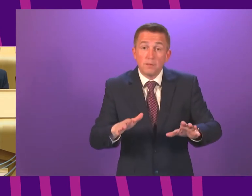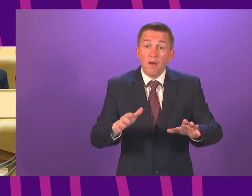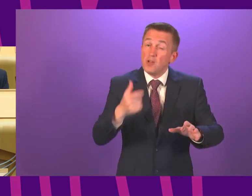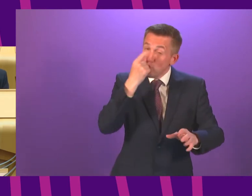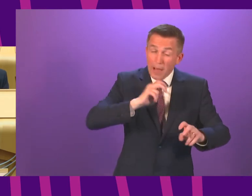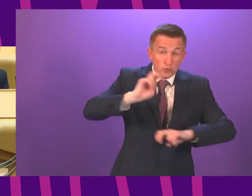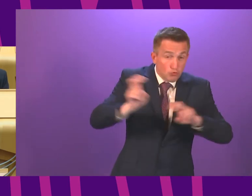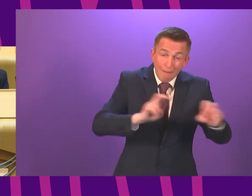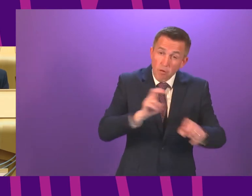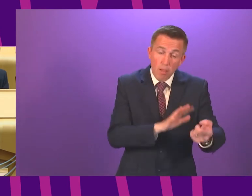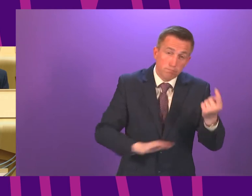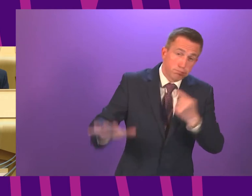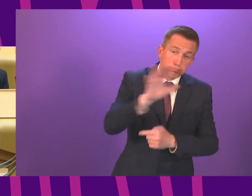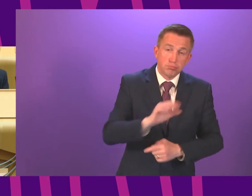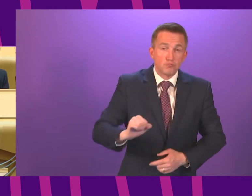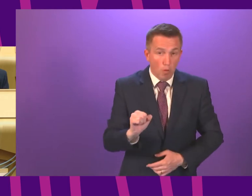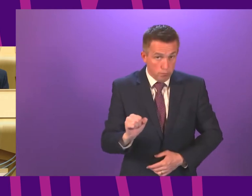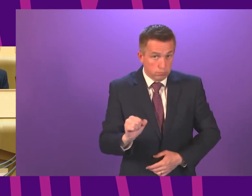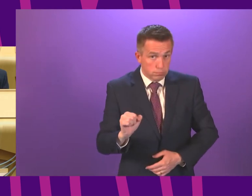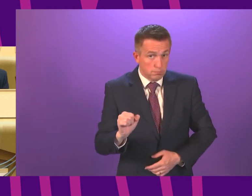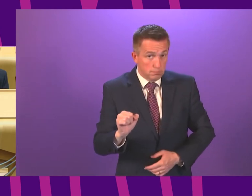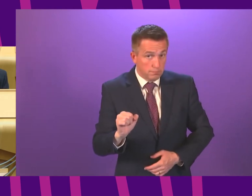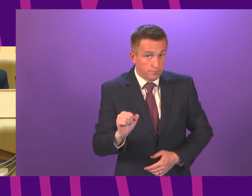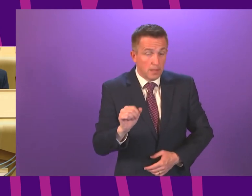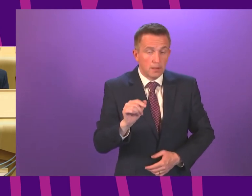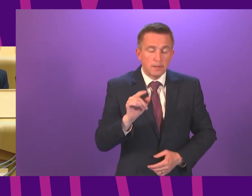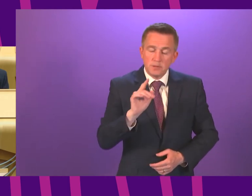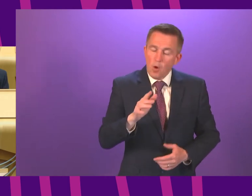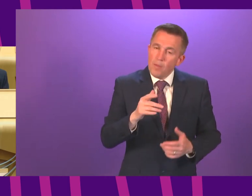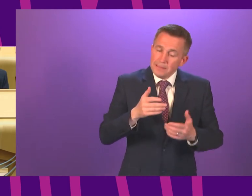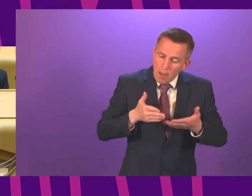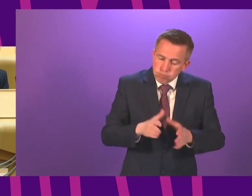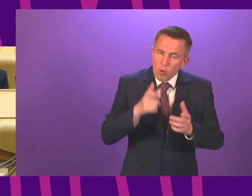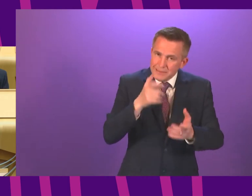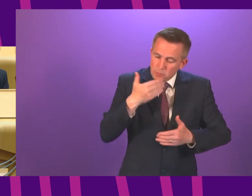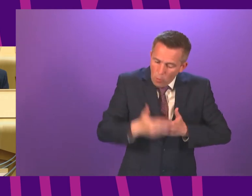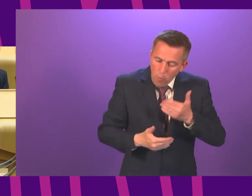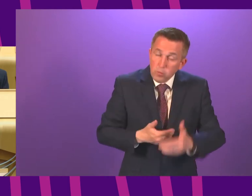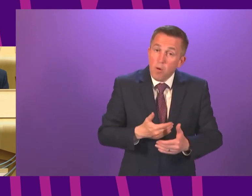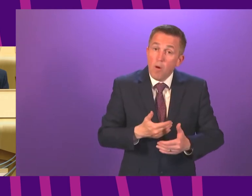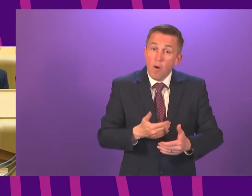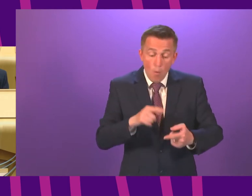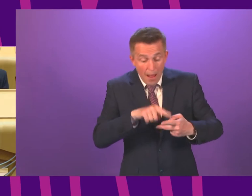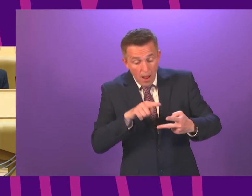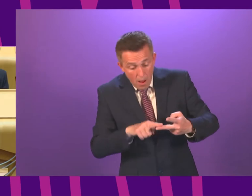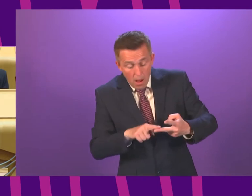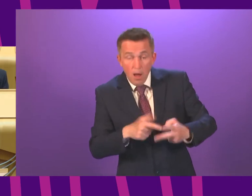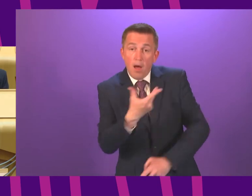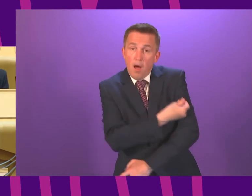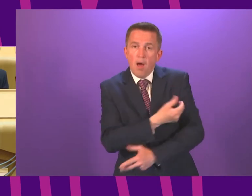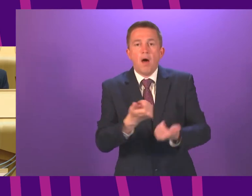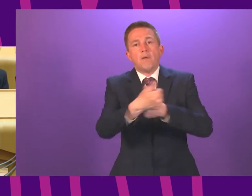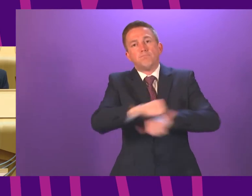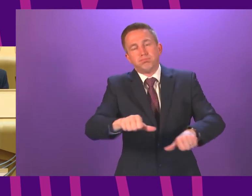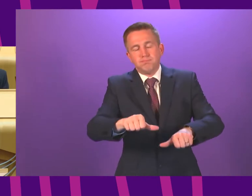restrictions in place. And taking a cautious approach now, while more people get fully vaccinated, does give